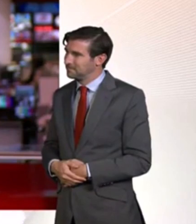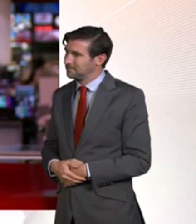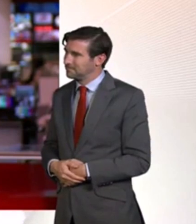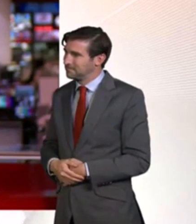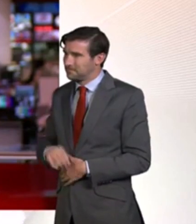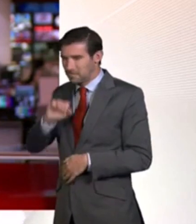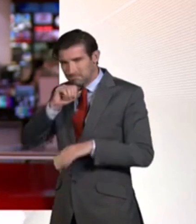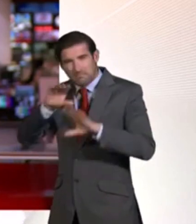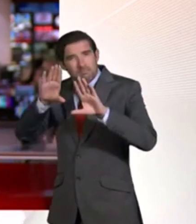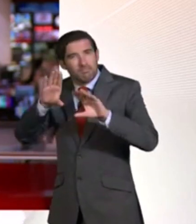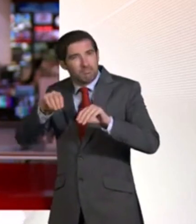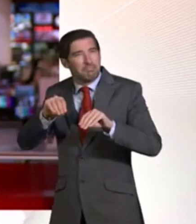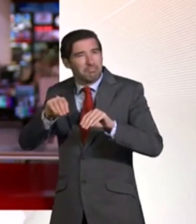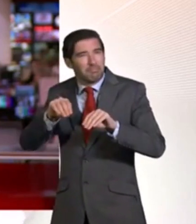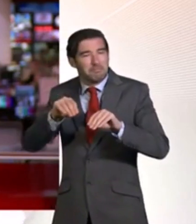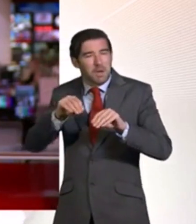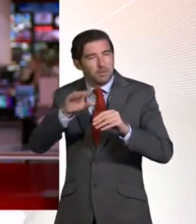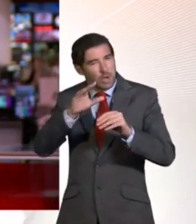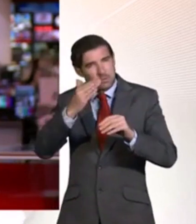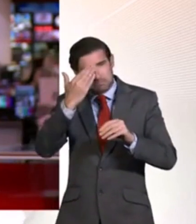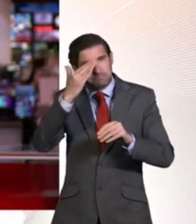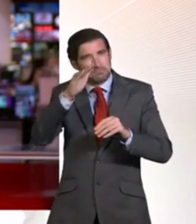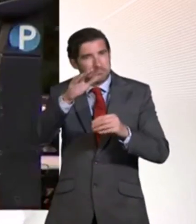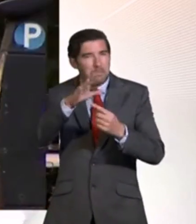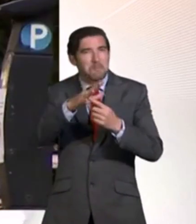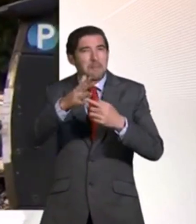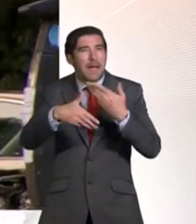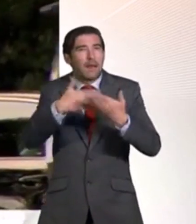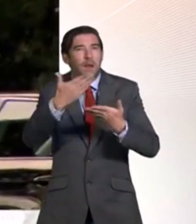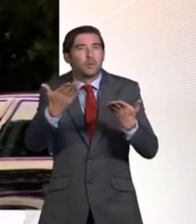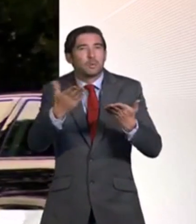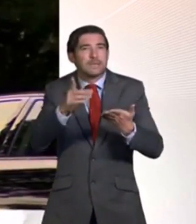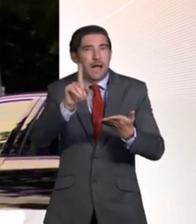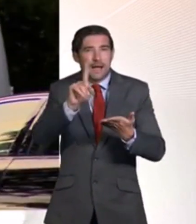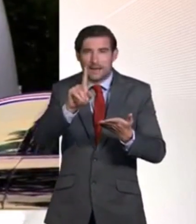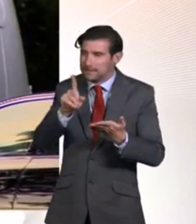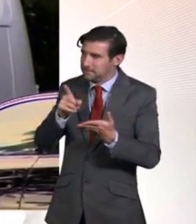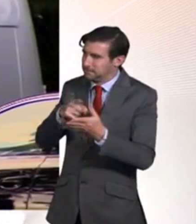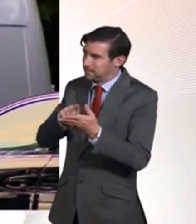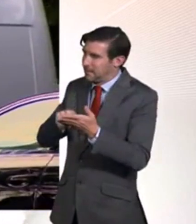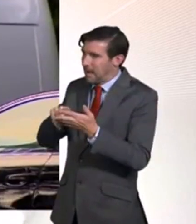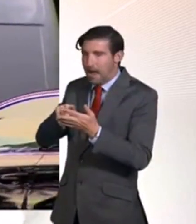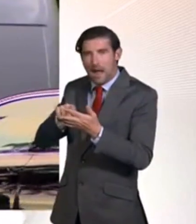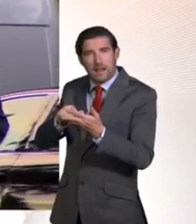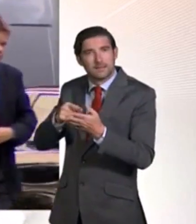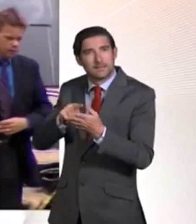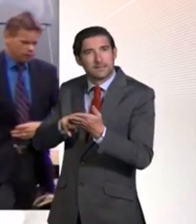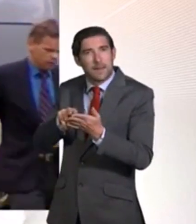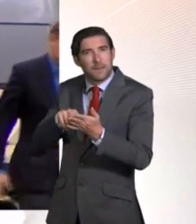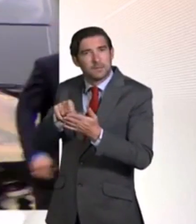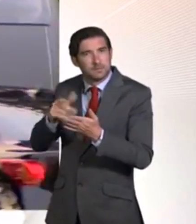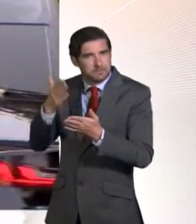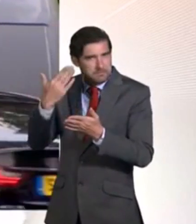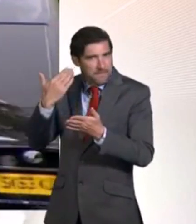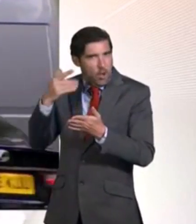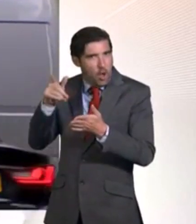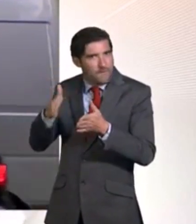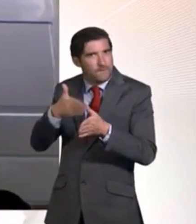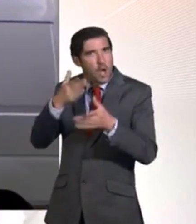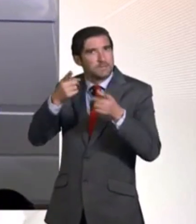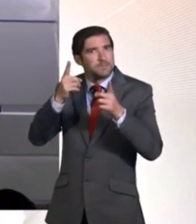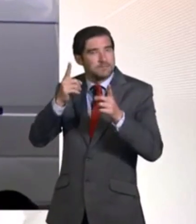leave you then, let's have a reminder of our main story this lunchtime. Alex Summon, Scotland's former First Minister,